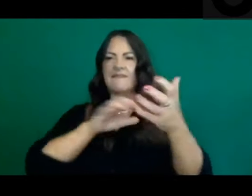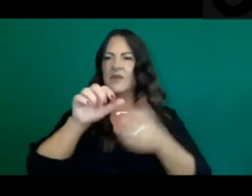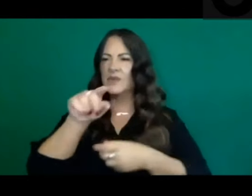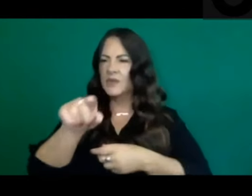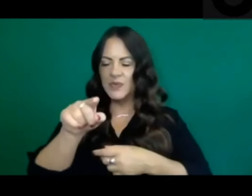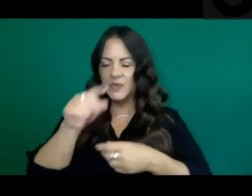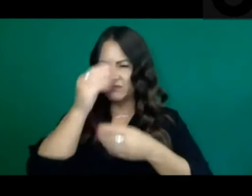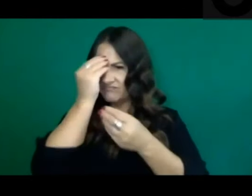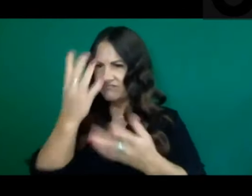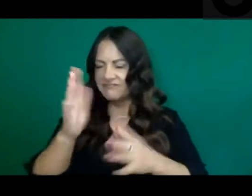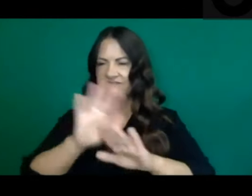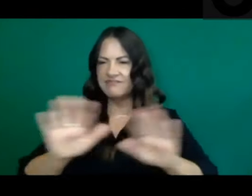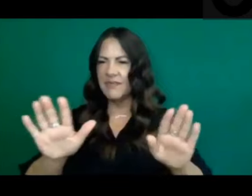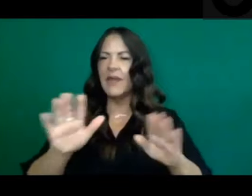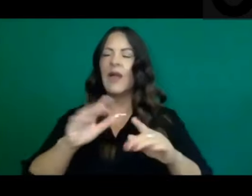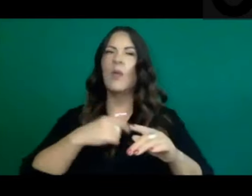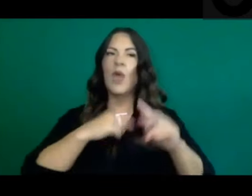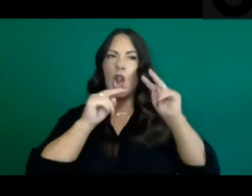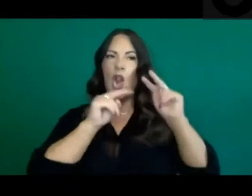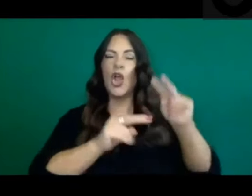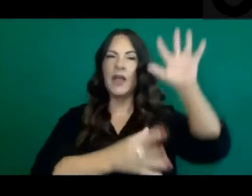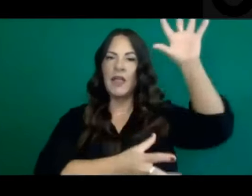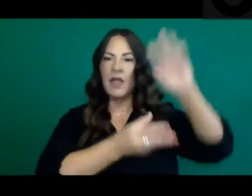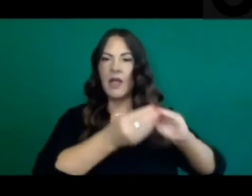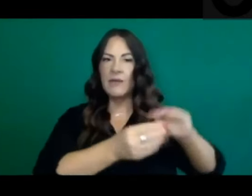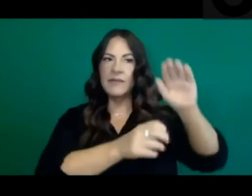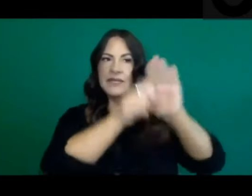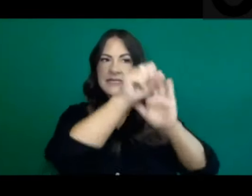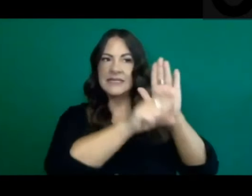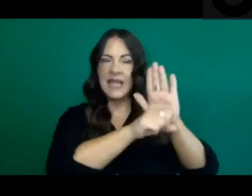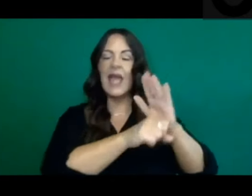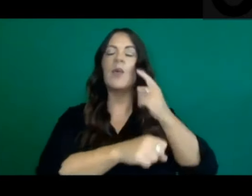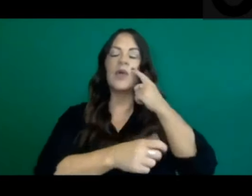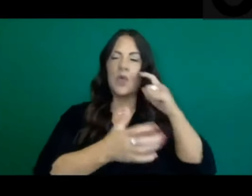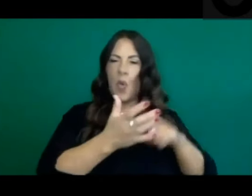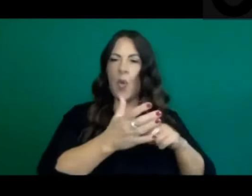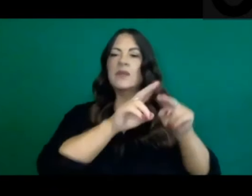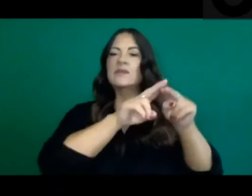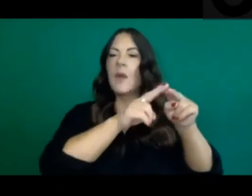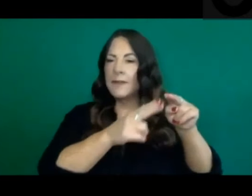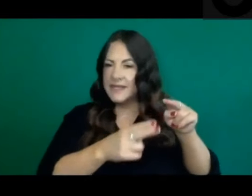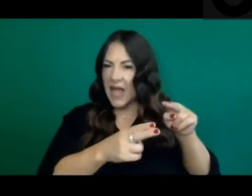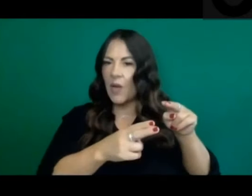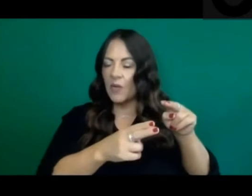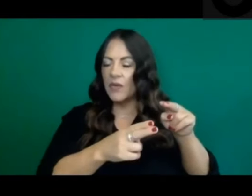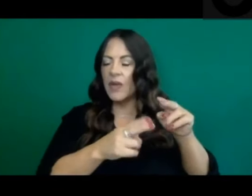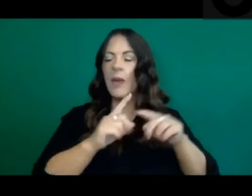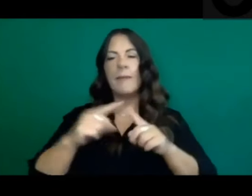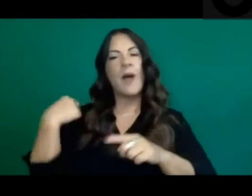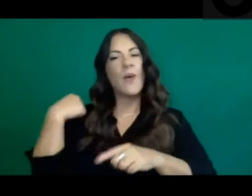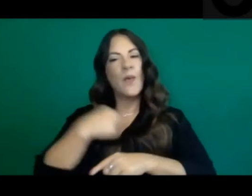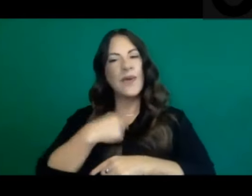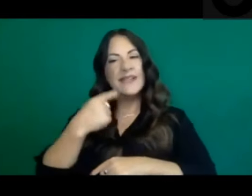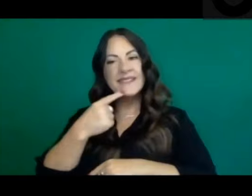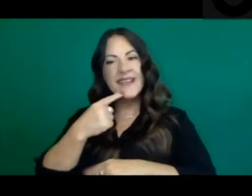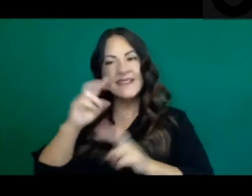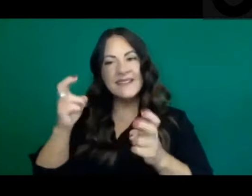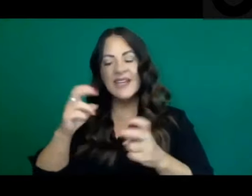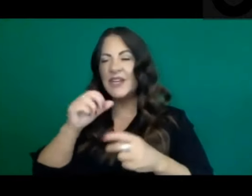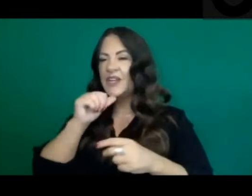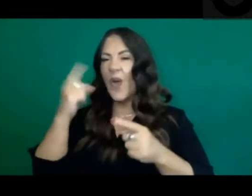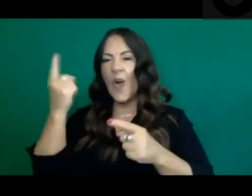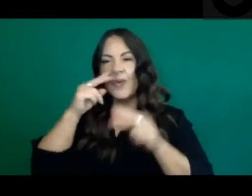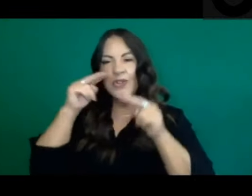overall the state picture is stabilizing and coming down some, but as we've always said, this is not about the aggregate.